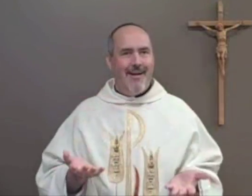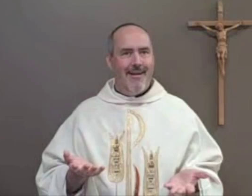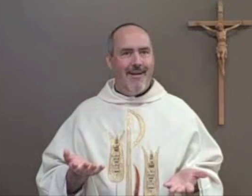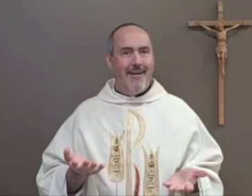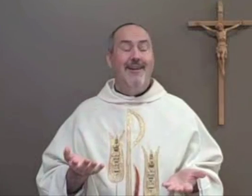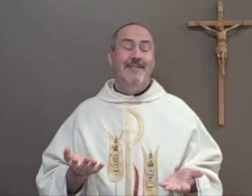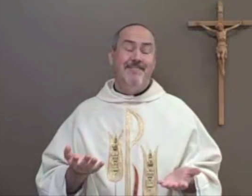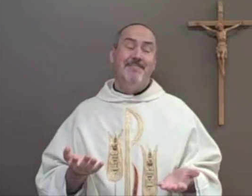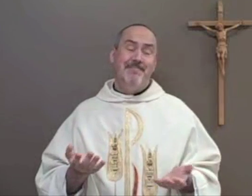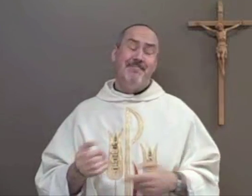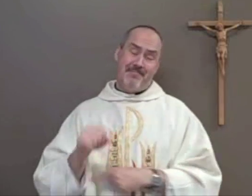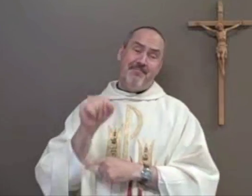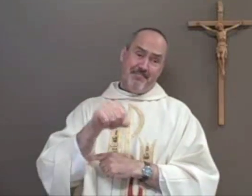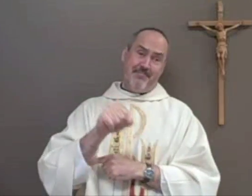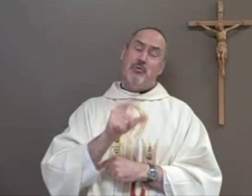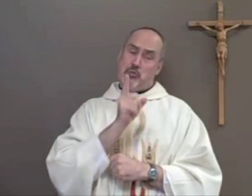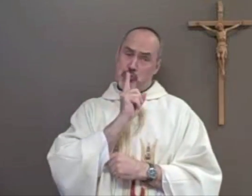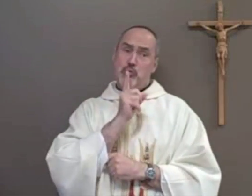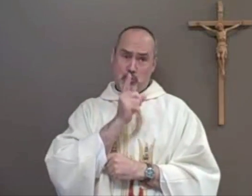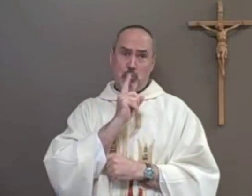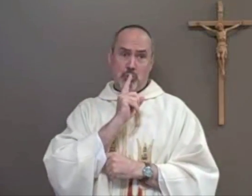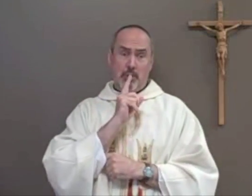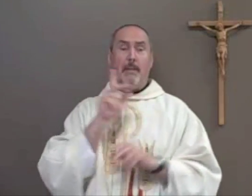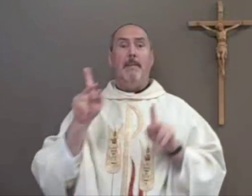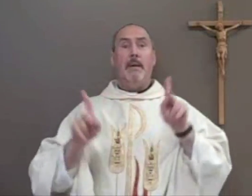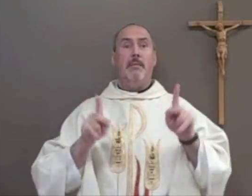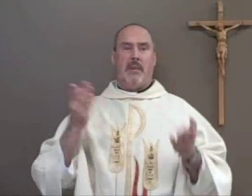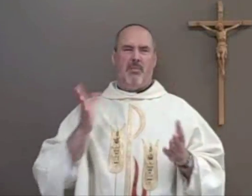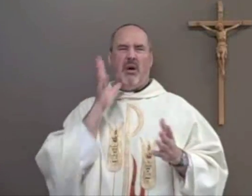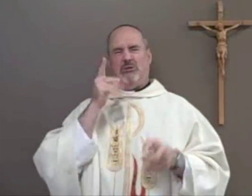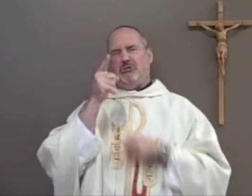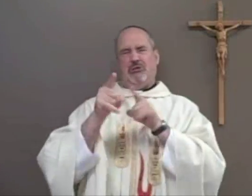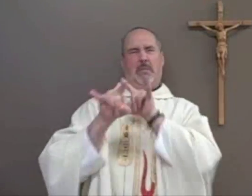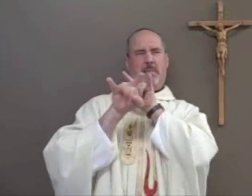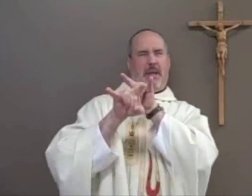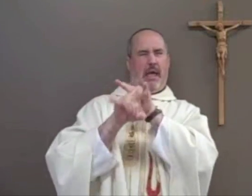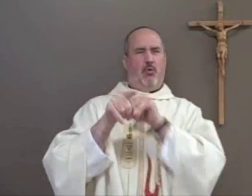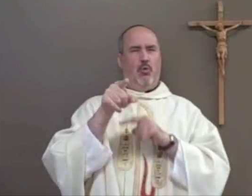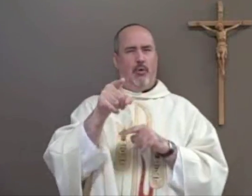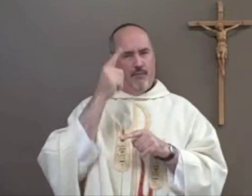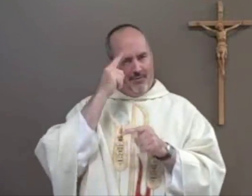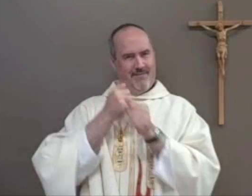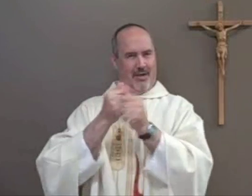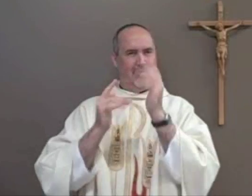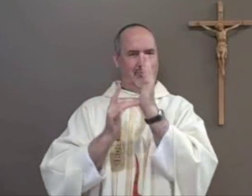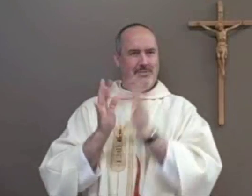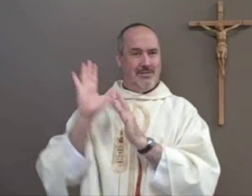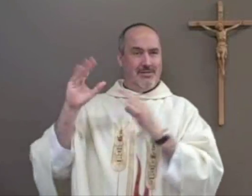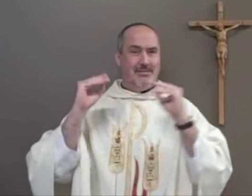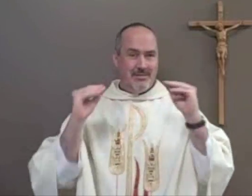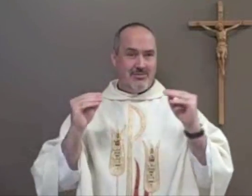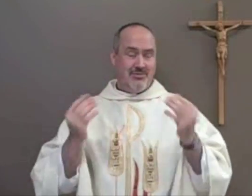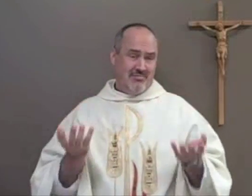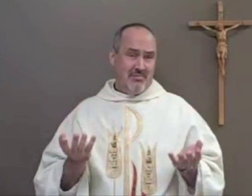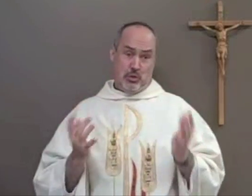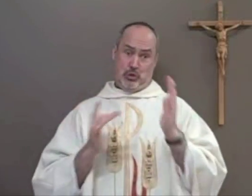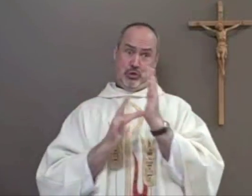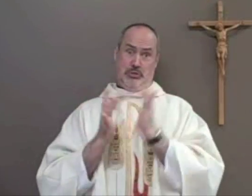teaching people about Jesus it's true that at times we may be persecuted or mocked for following Jesus's teachings